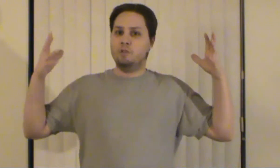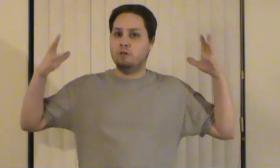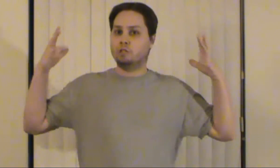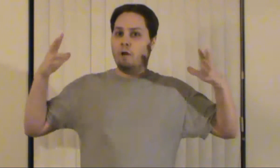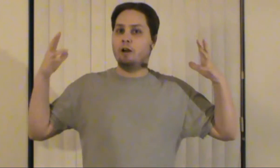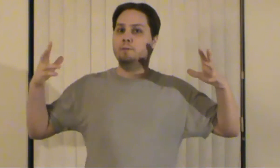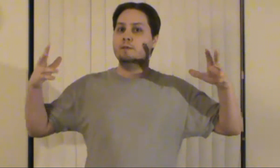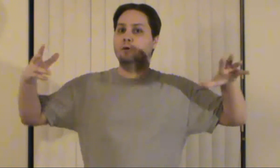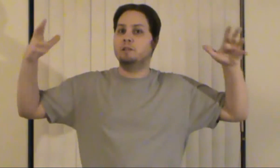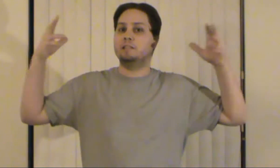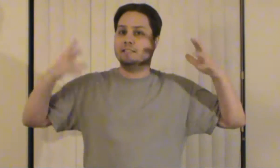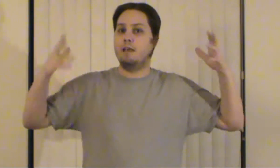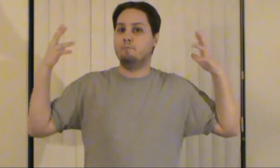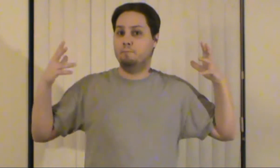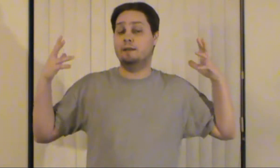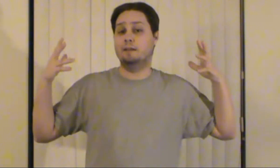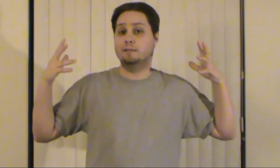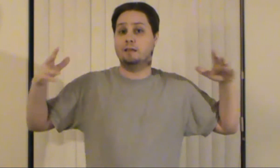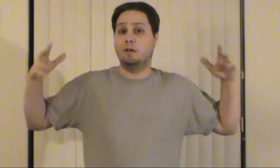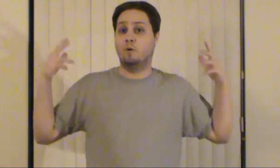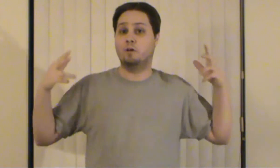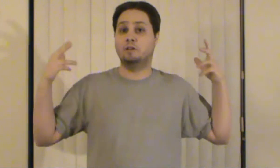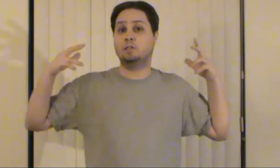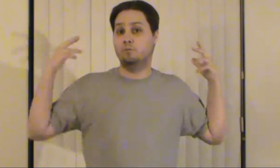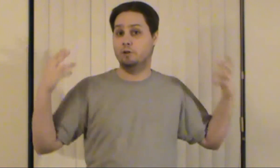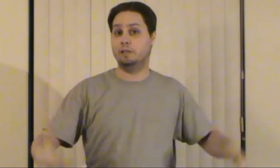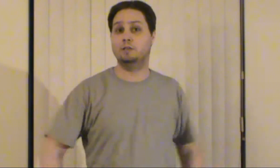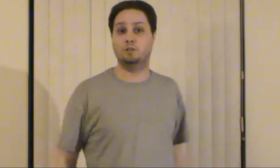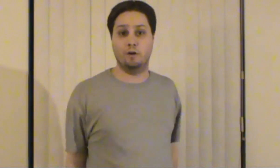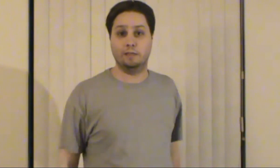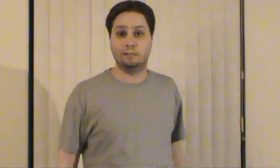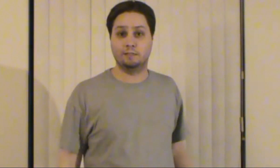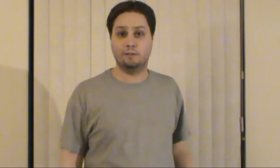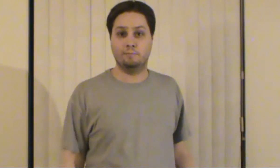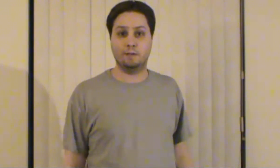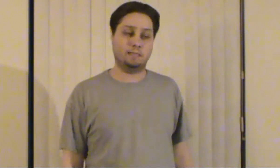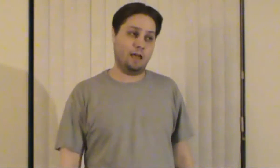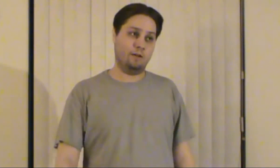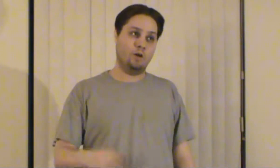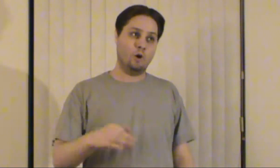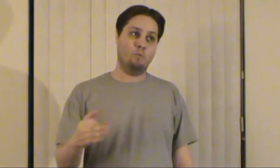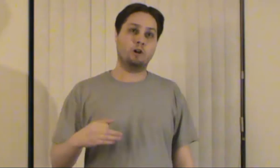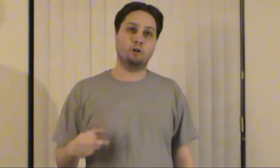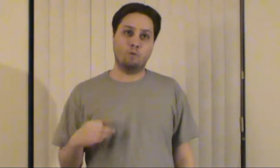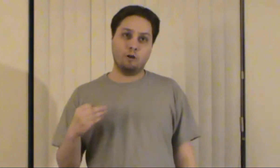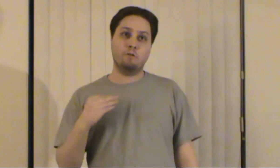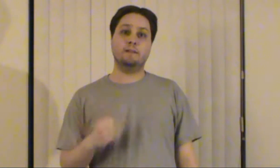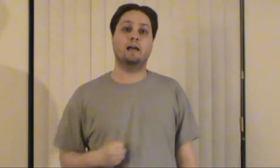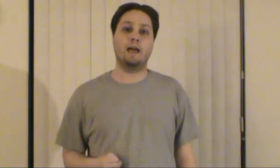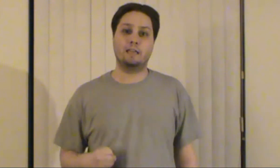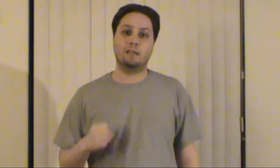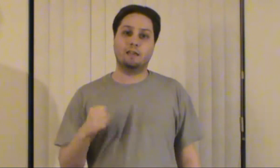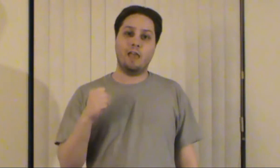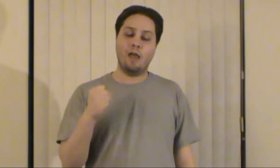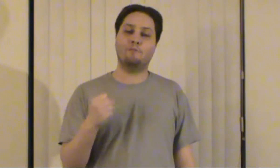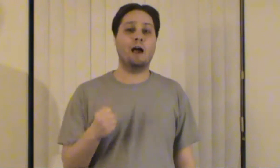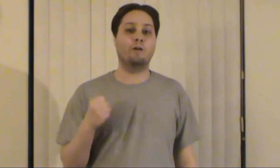huge crowd of people with the same opinions in order to really enjoy it. Because I wonder what it would be like if I